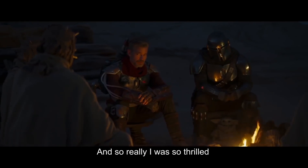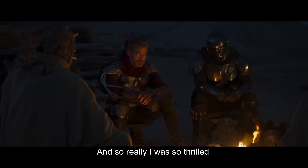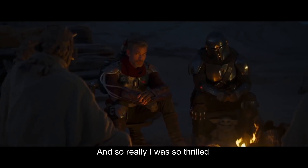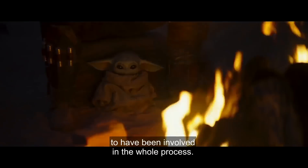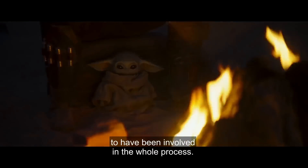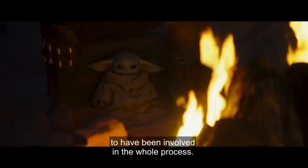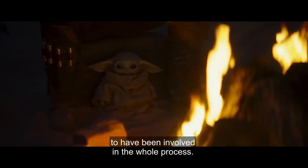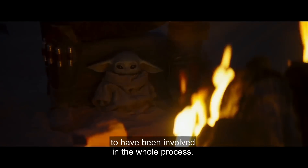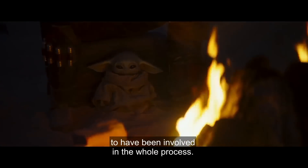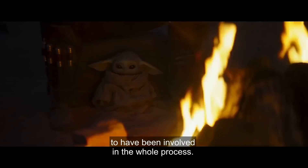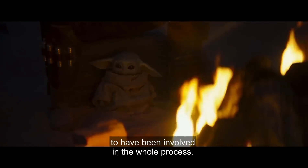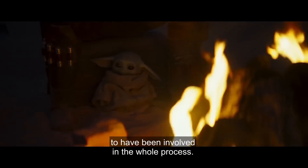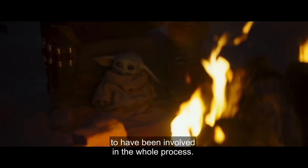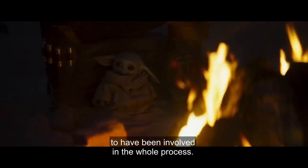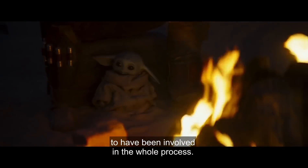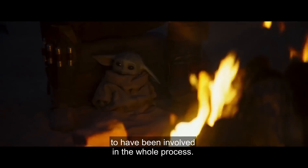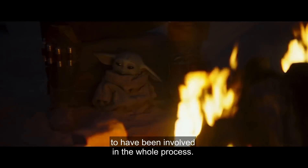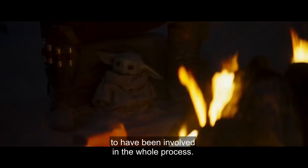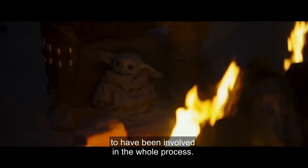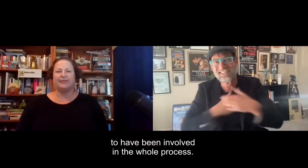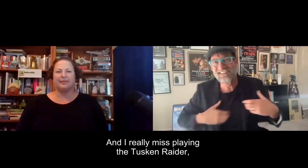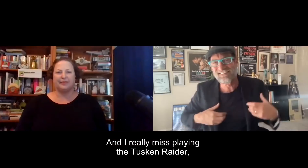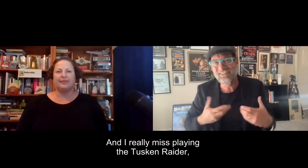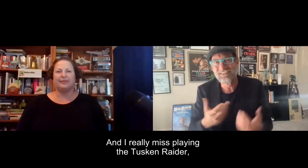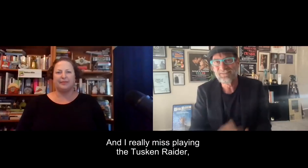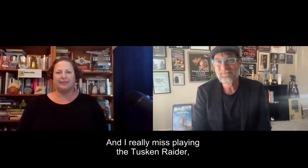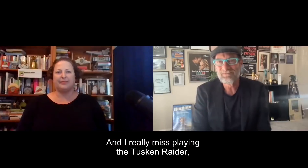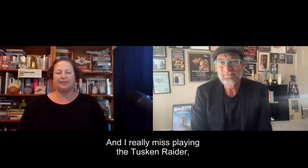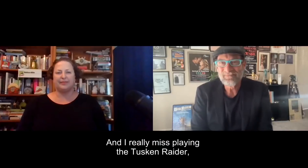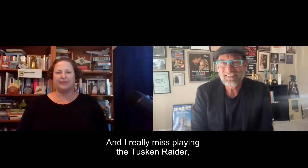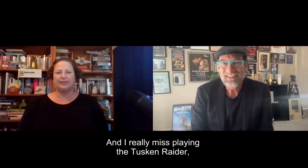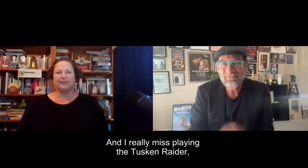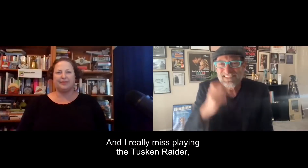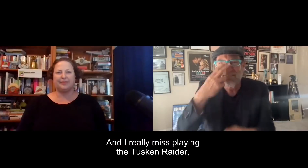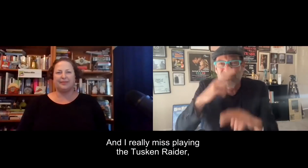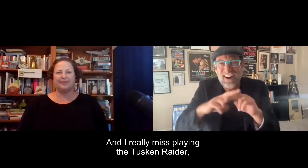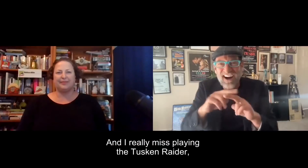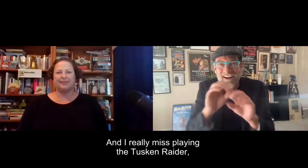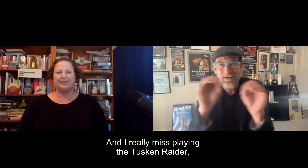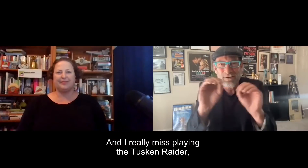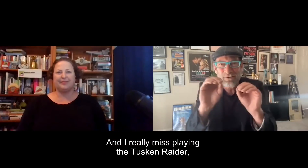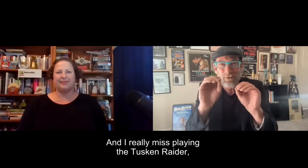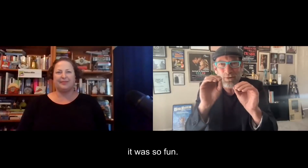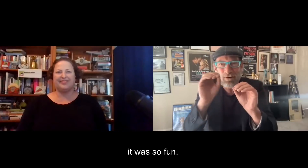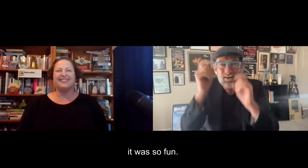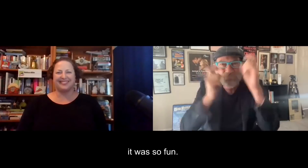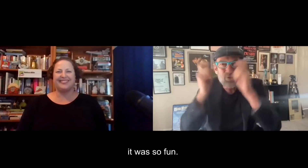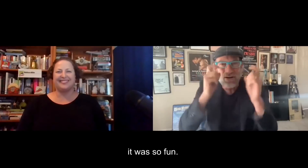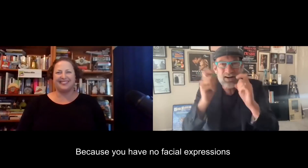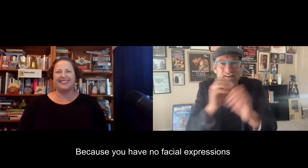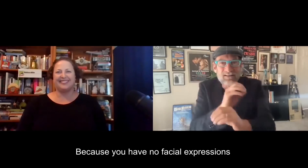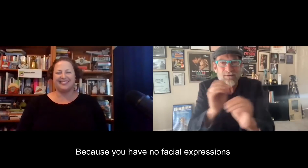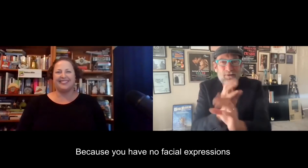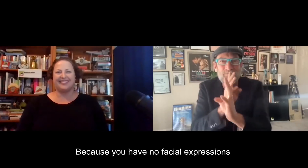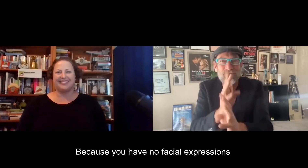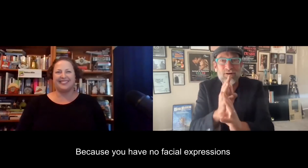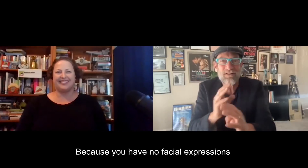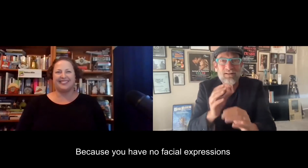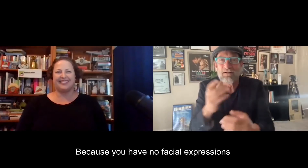thrilled to have been involved in the whole process. And I really miss playing the Tuscan Raider. It was so fun because you have no facial